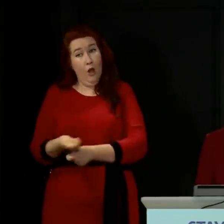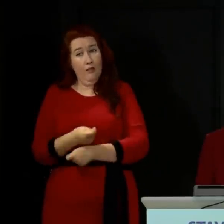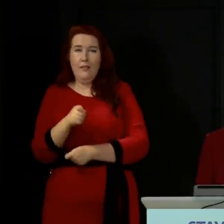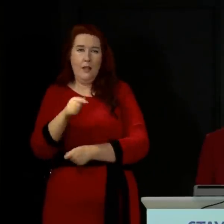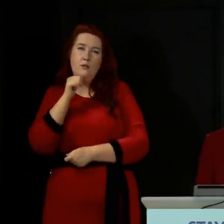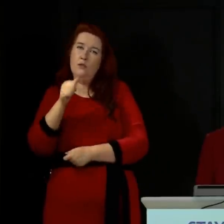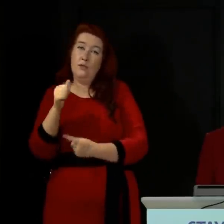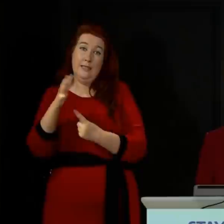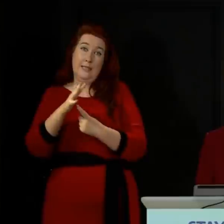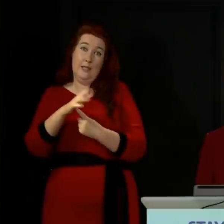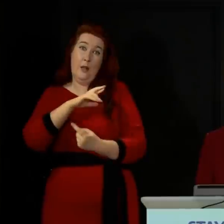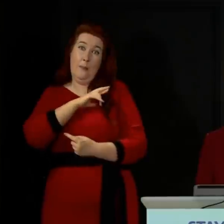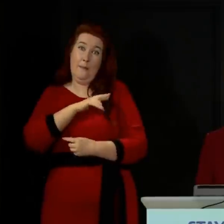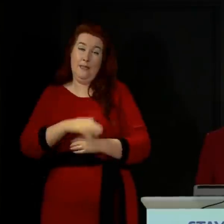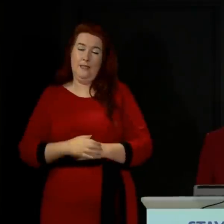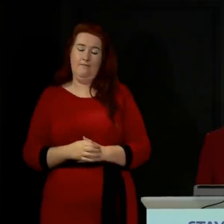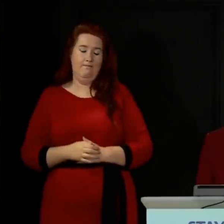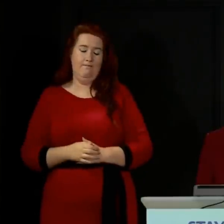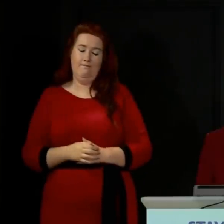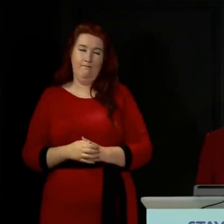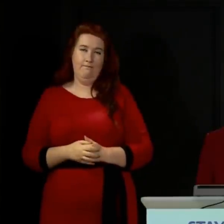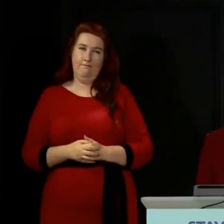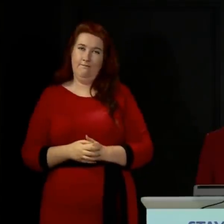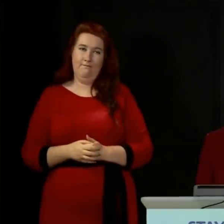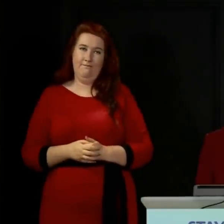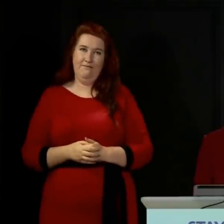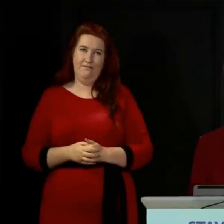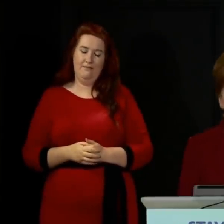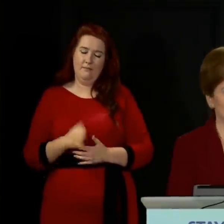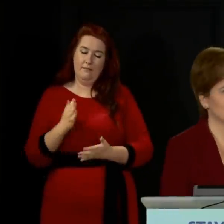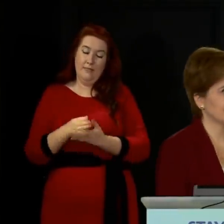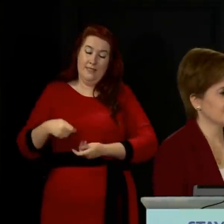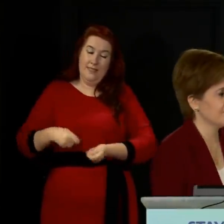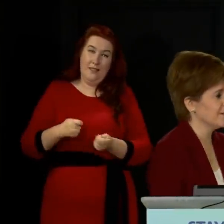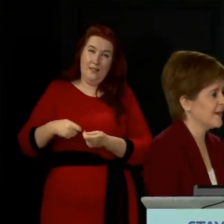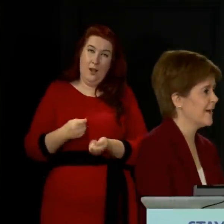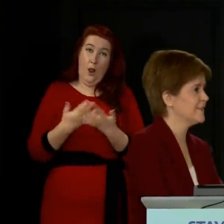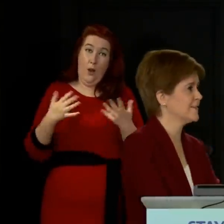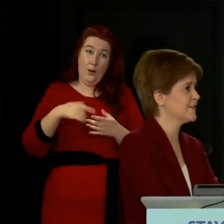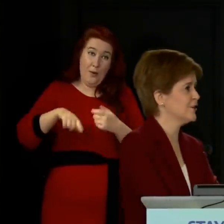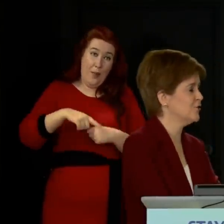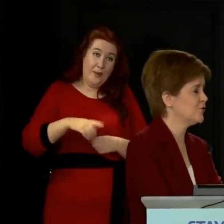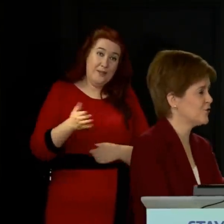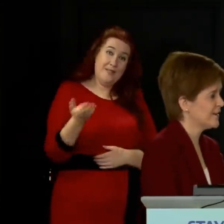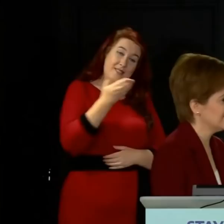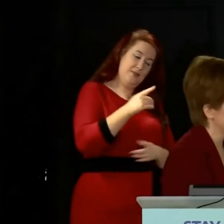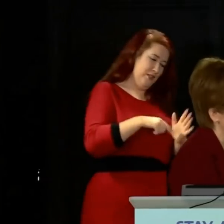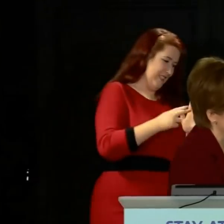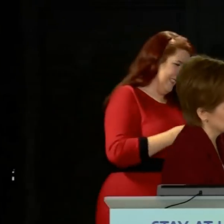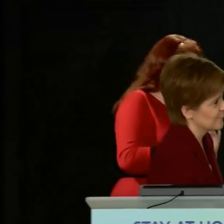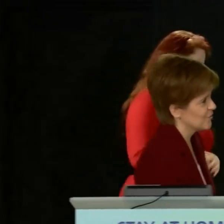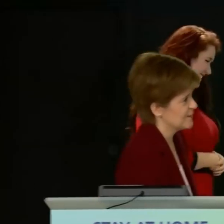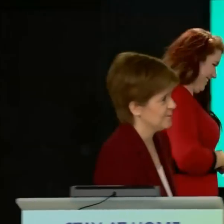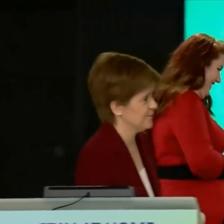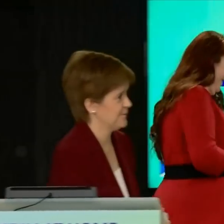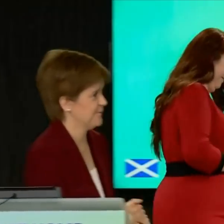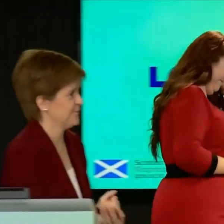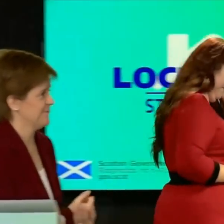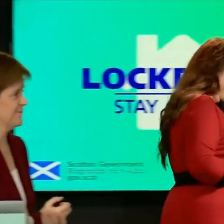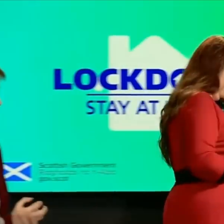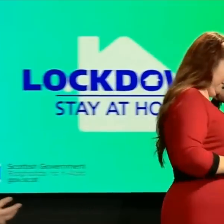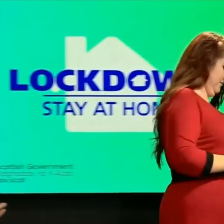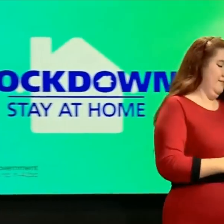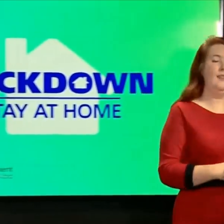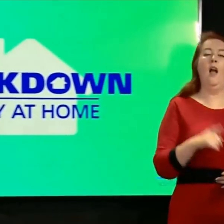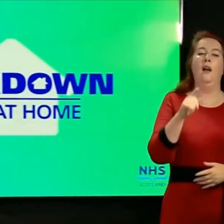be an essential purpose. Right. Now that I've dug, no doubt, several deep holes for myself in that answer, can you try and dig us out of them, Jason? I'm going to